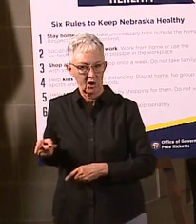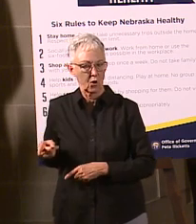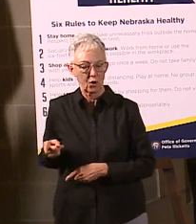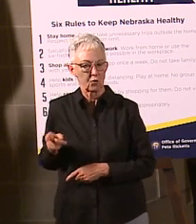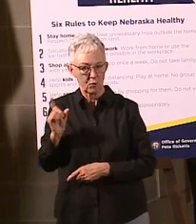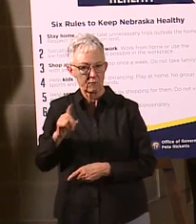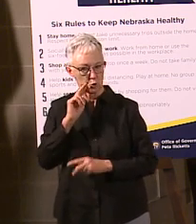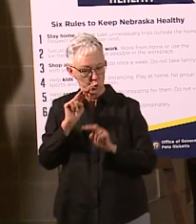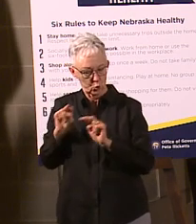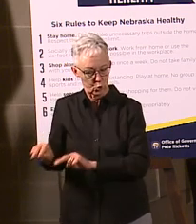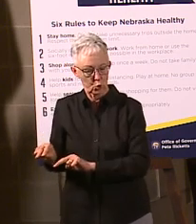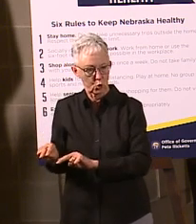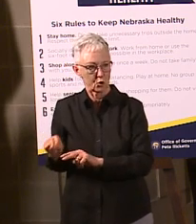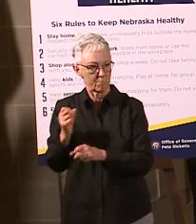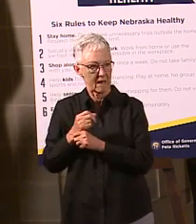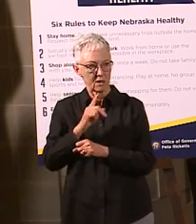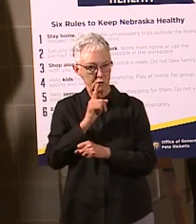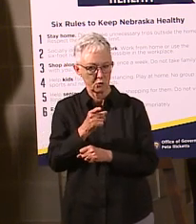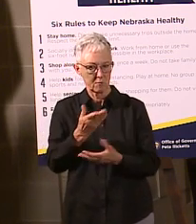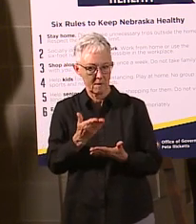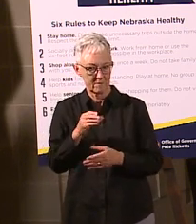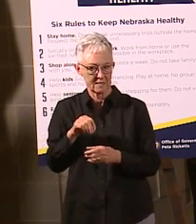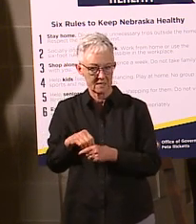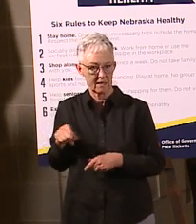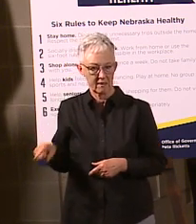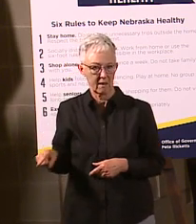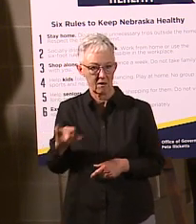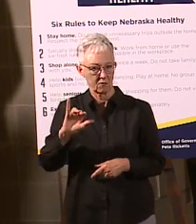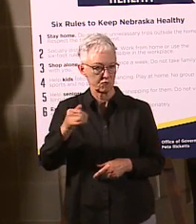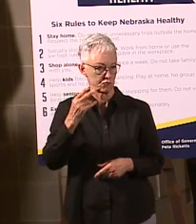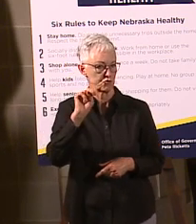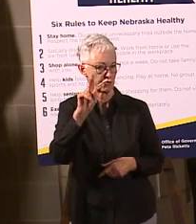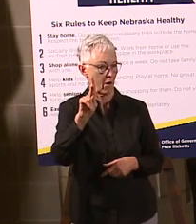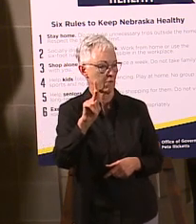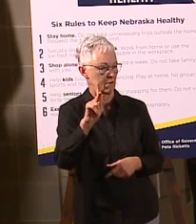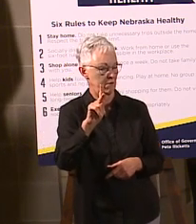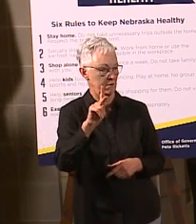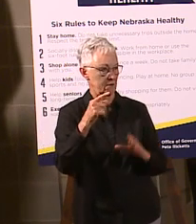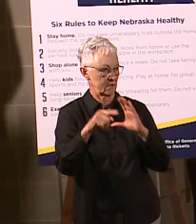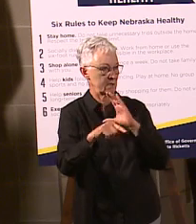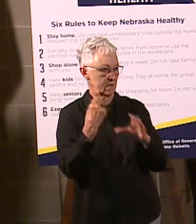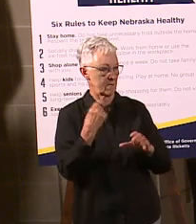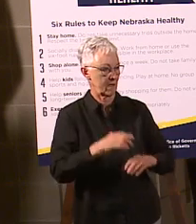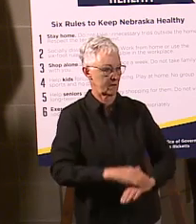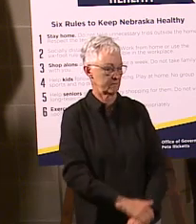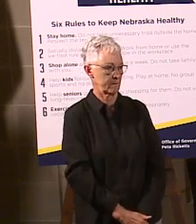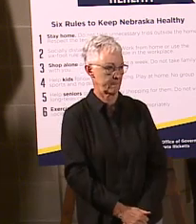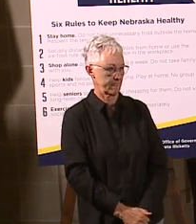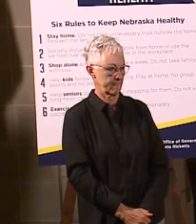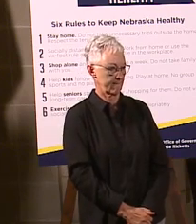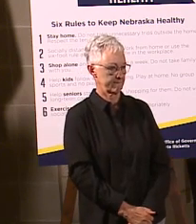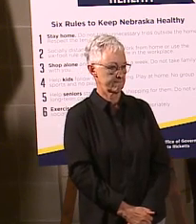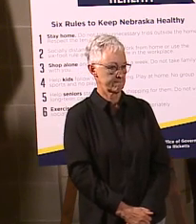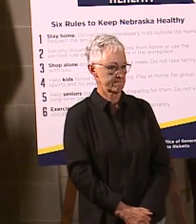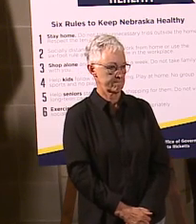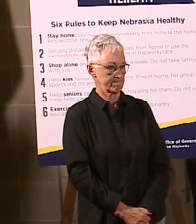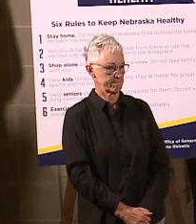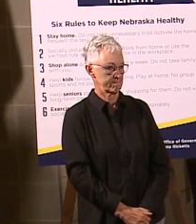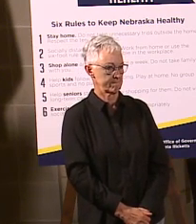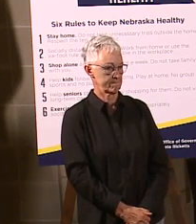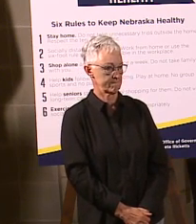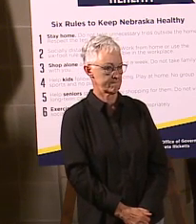anything, always check your spam filter if you think you should have gotten an email and you didn't. Paul Hamill also wants to know if you comment on